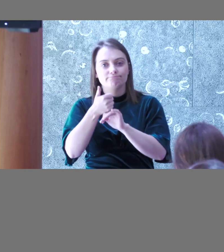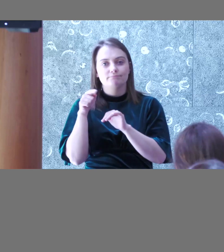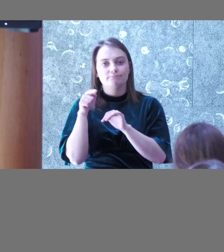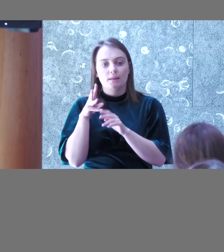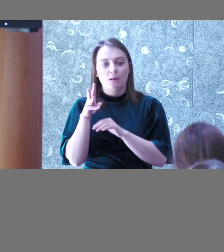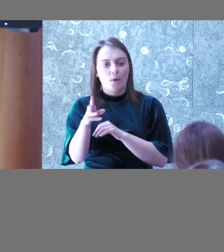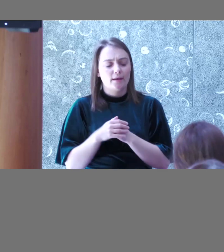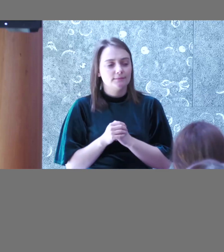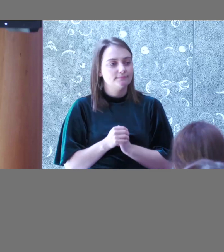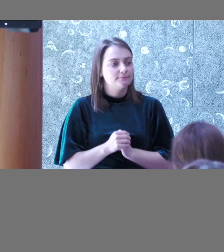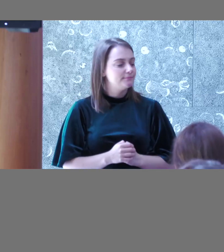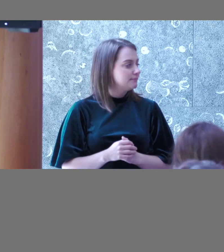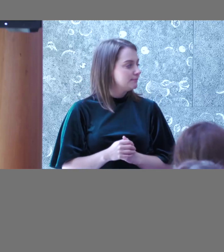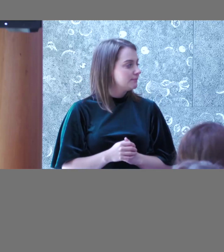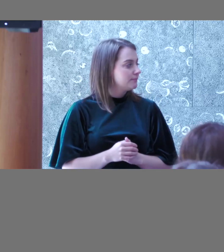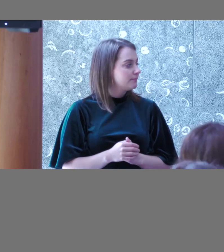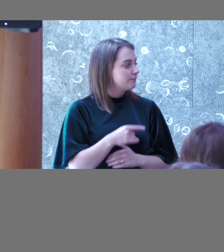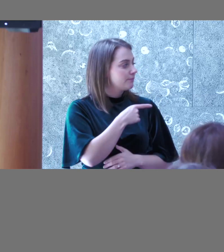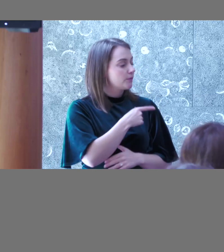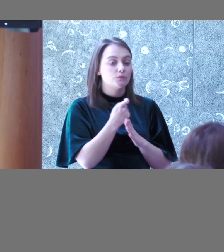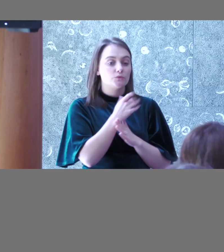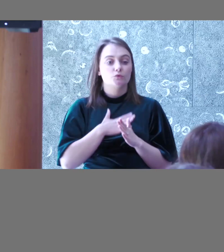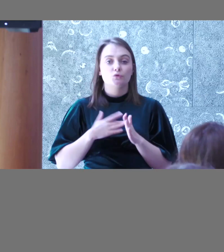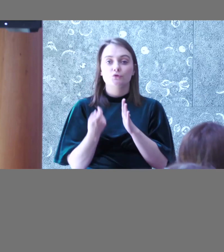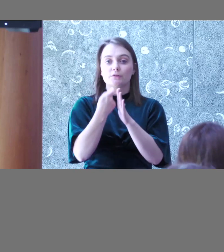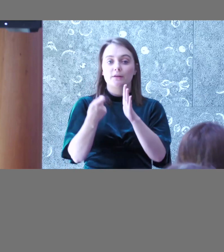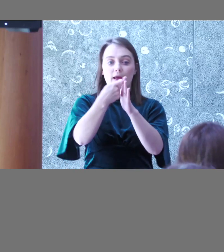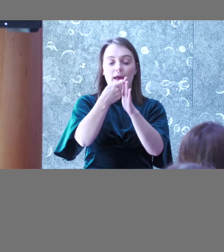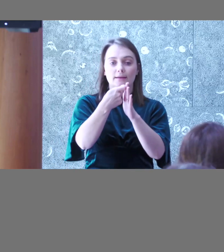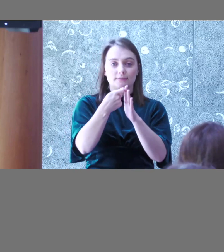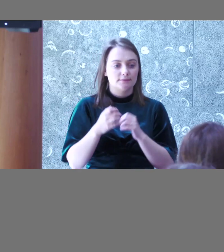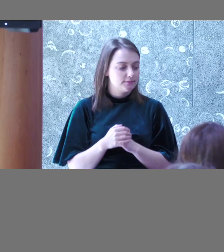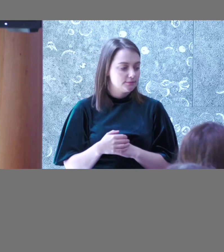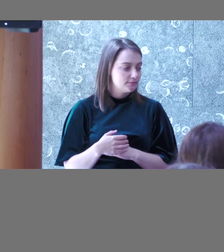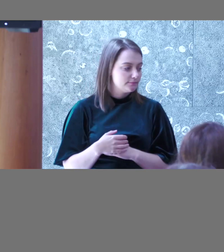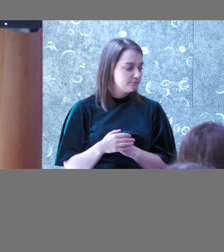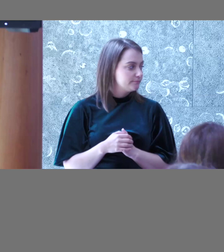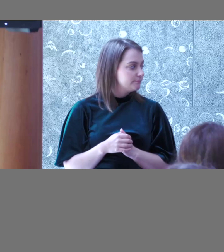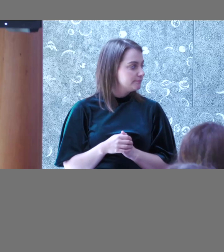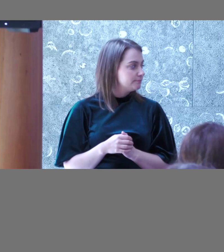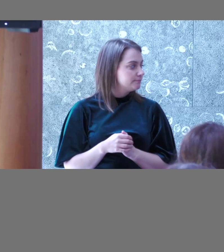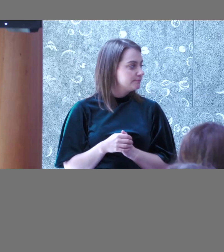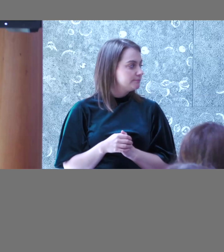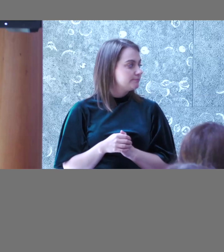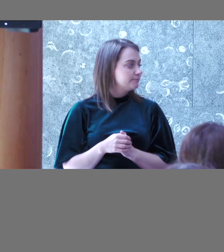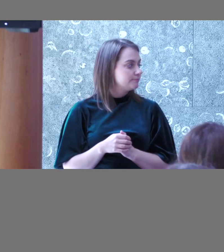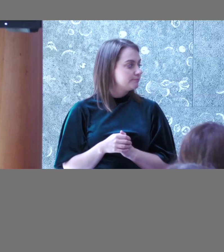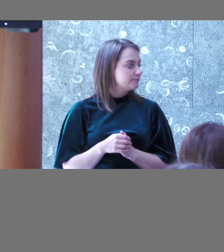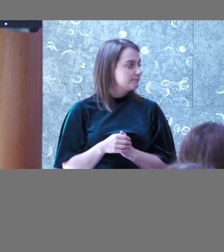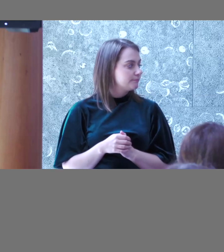Thank you, Brendan. And, yes, Mick? Yeah, just to add to that, I think getting leadership